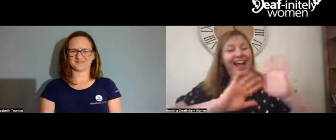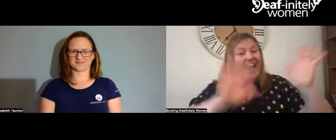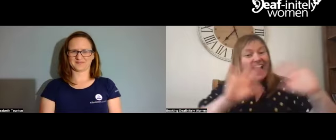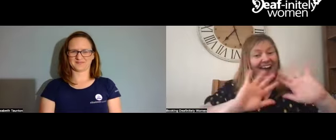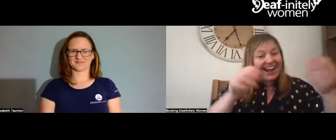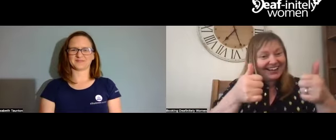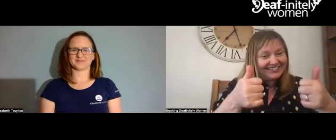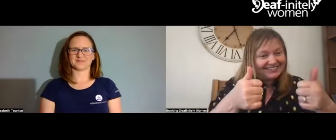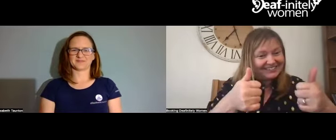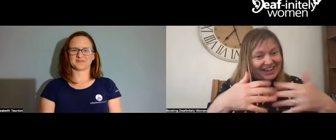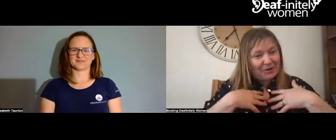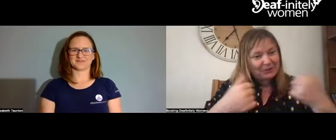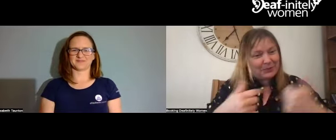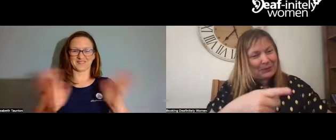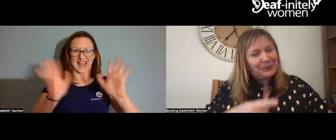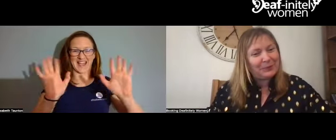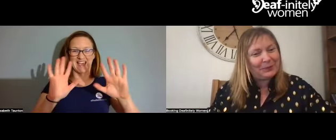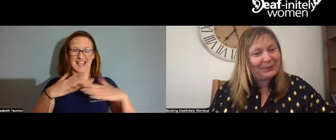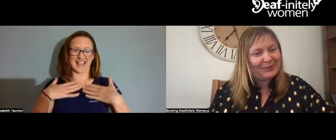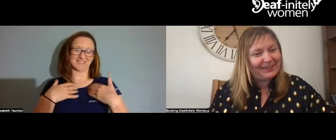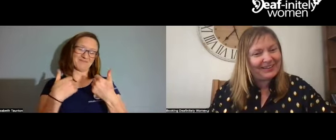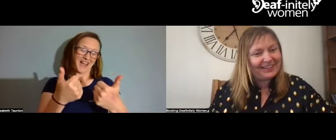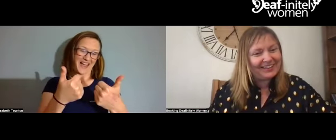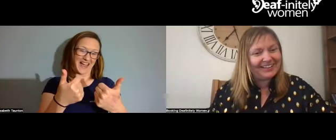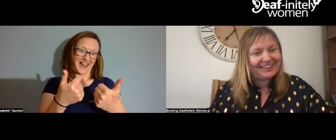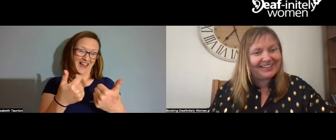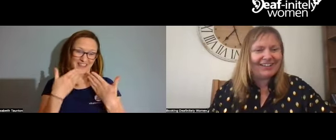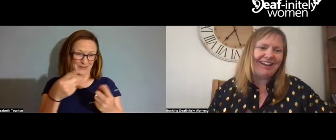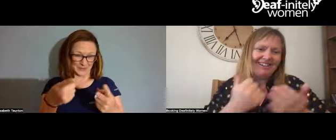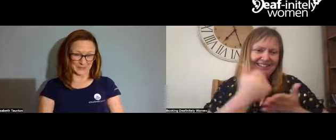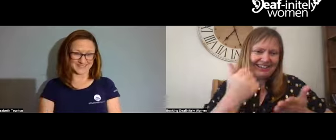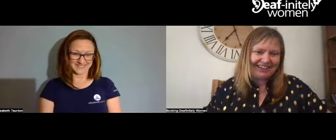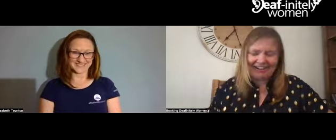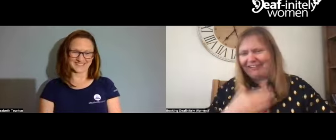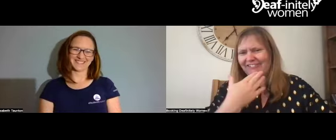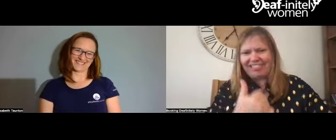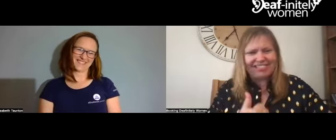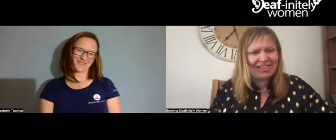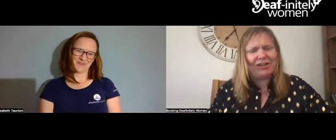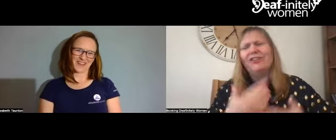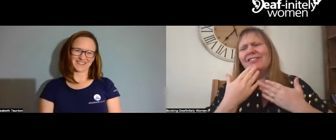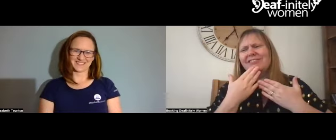Hi! Hello! How are you? Hello, I'm fine, thanks. you? Thank you.